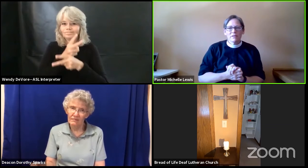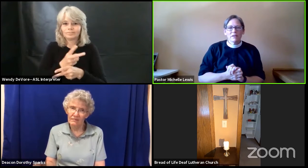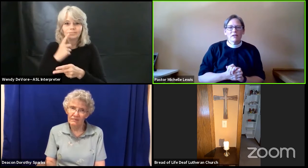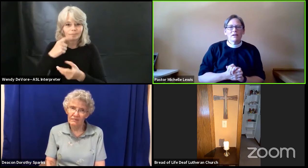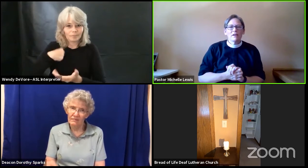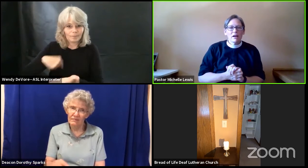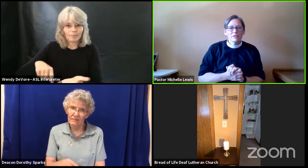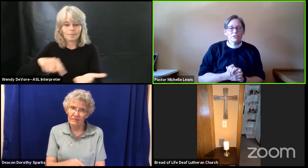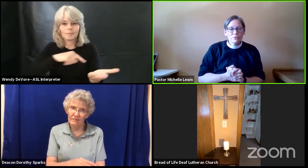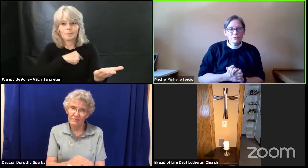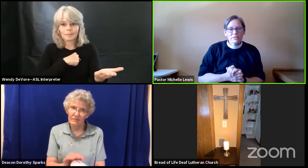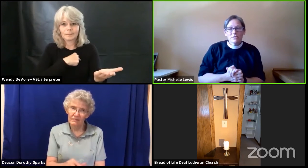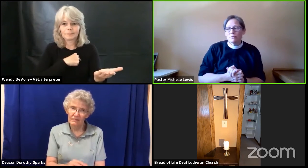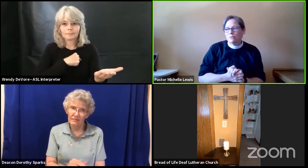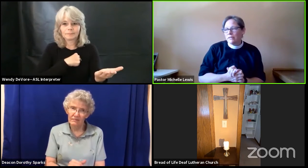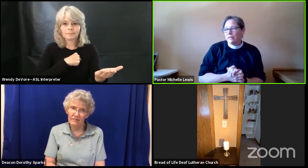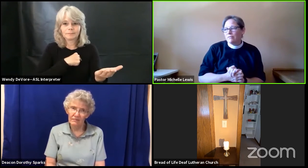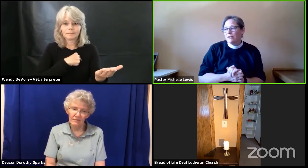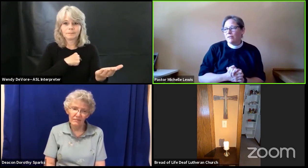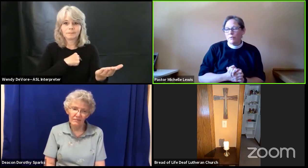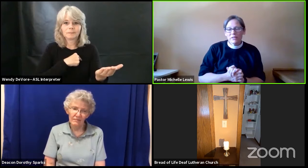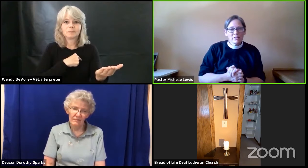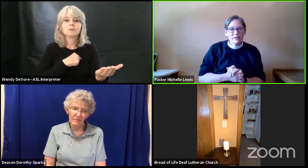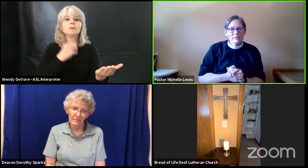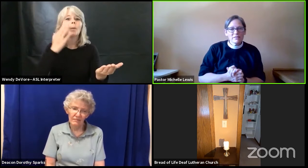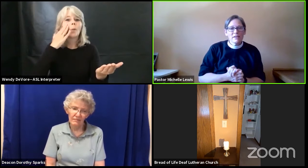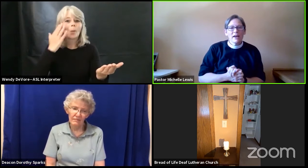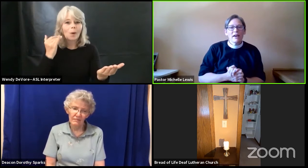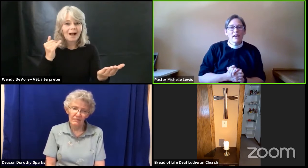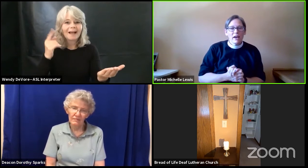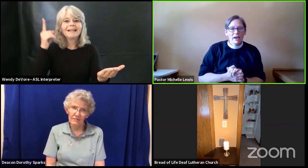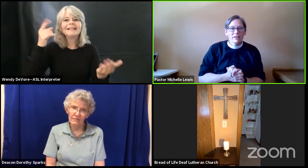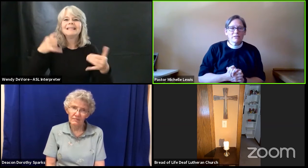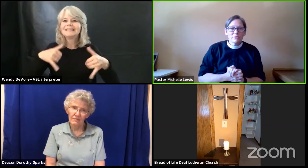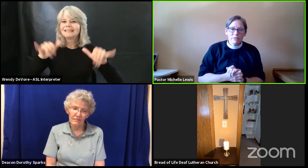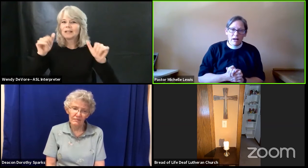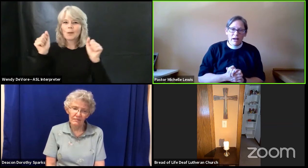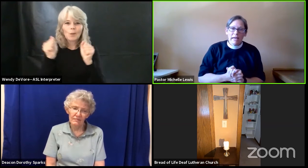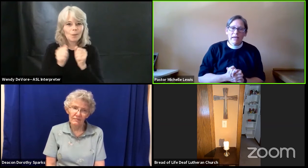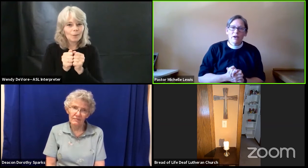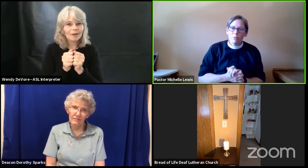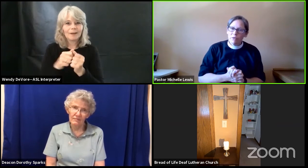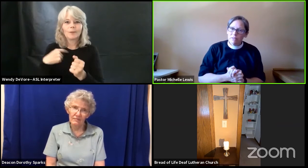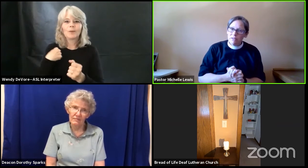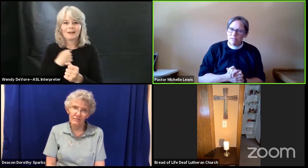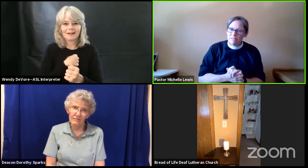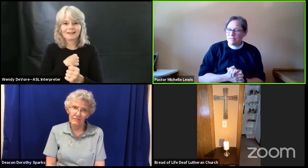God chooses to live with us and to die with us.